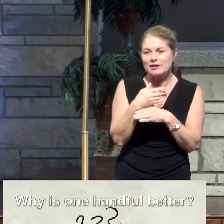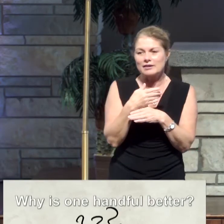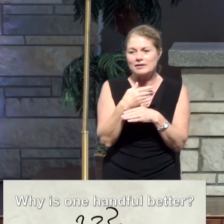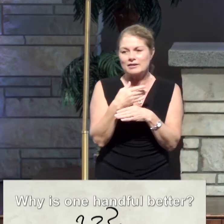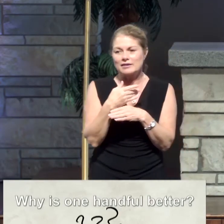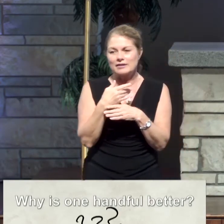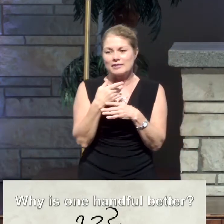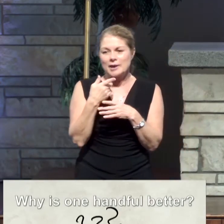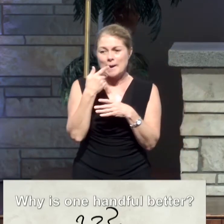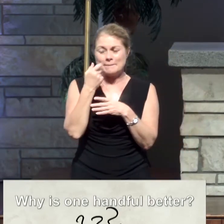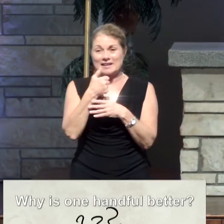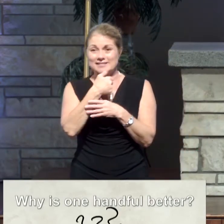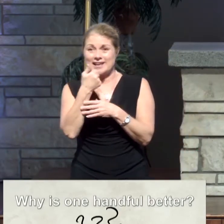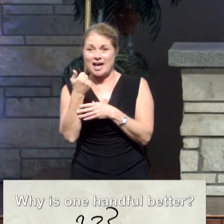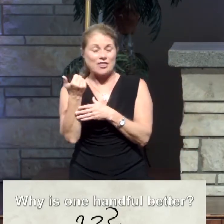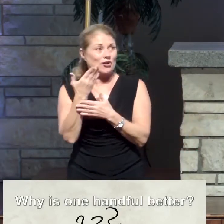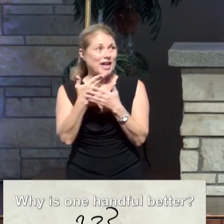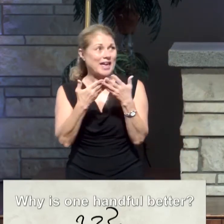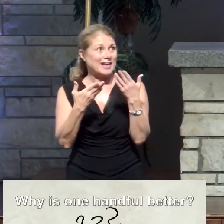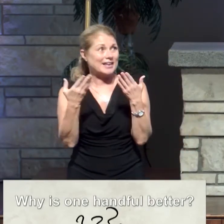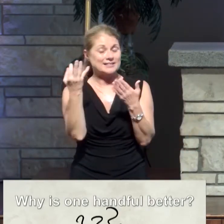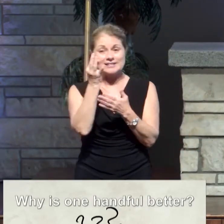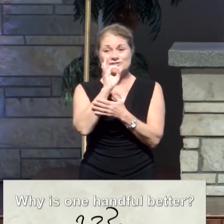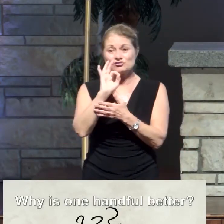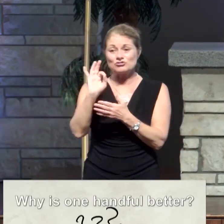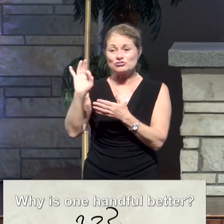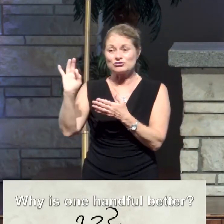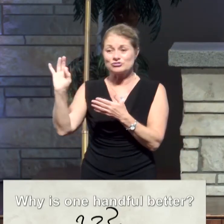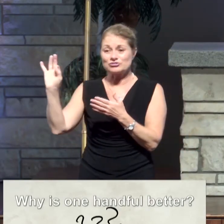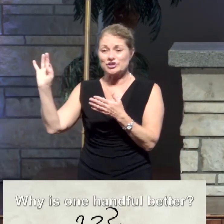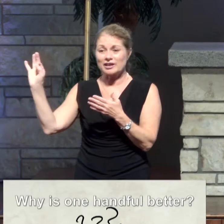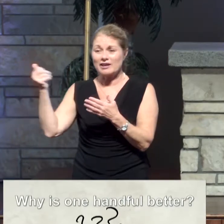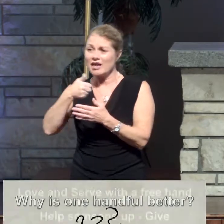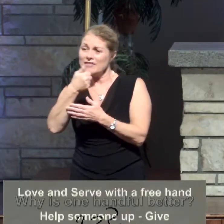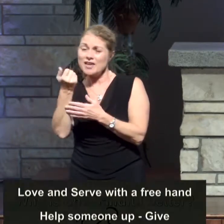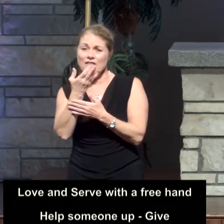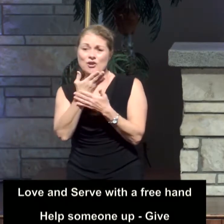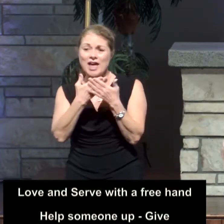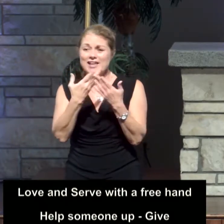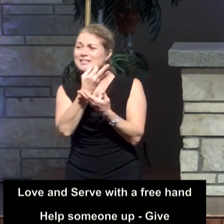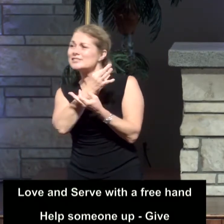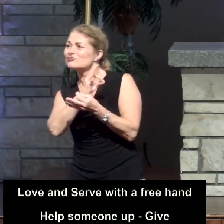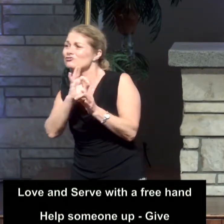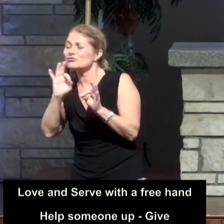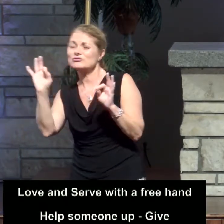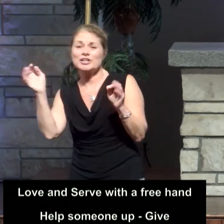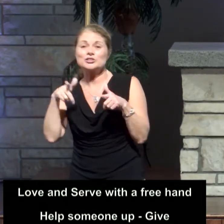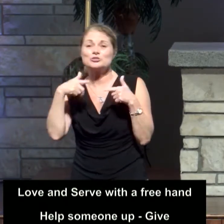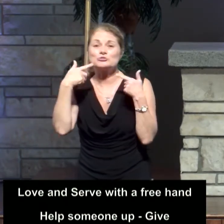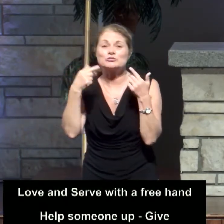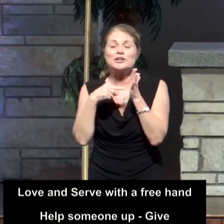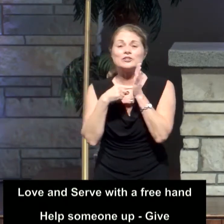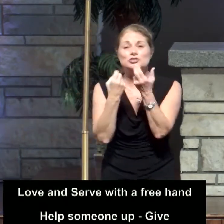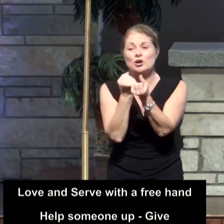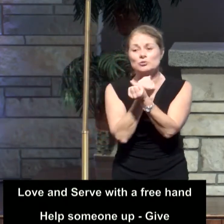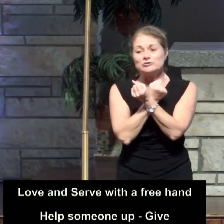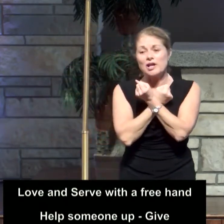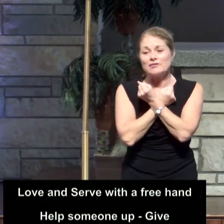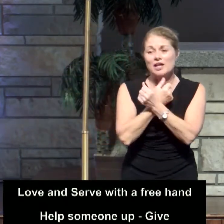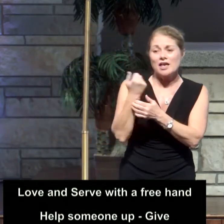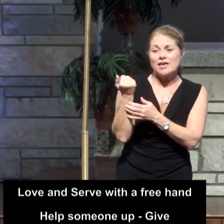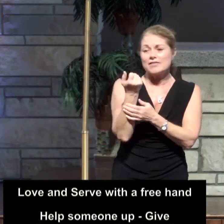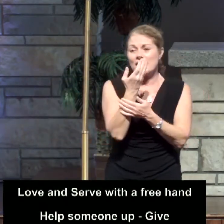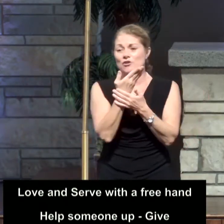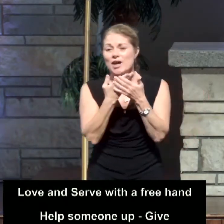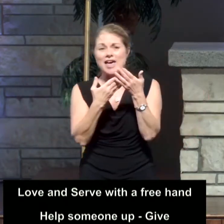Because you know why? The other hand is free. The other hand is free to live love. The other hand is